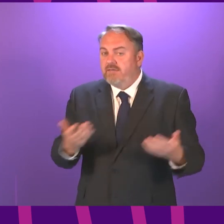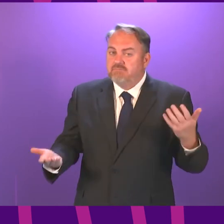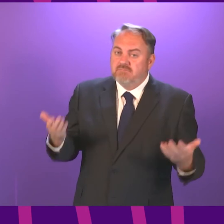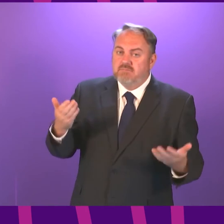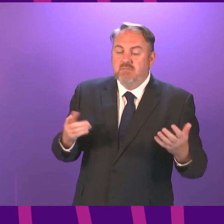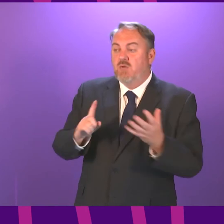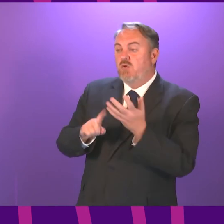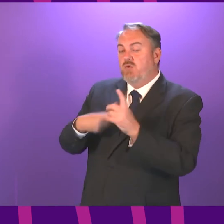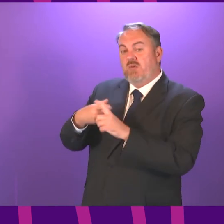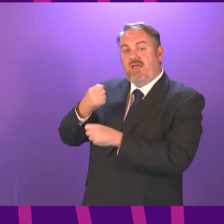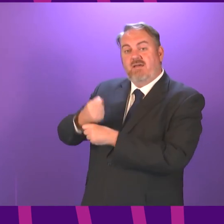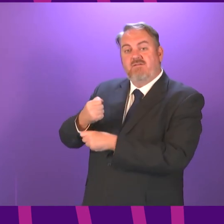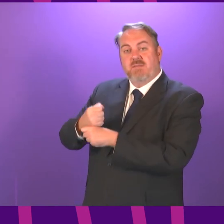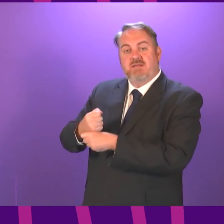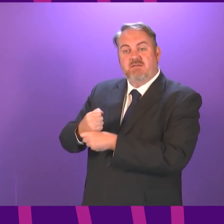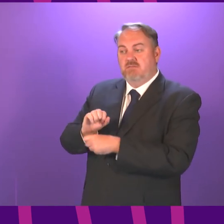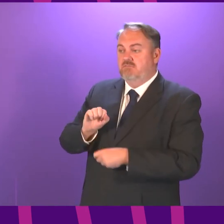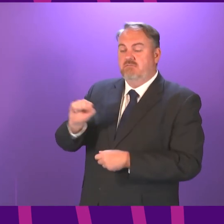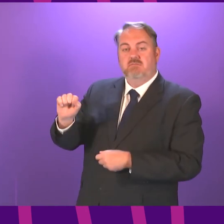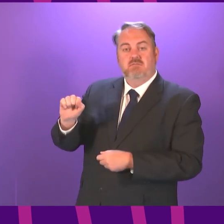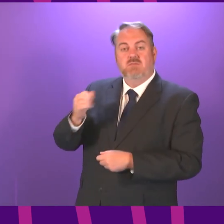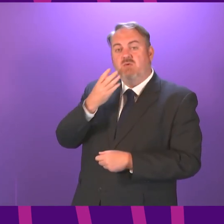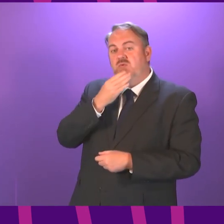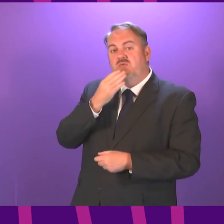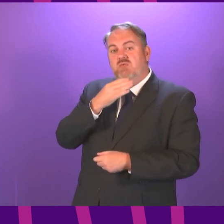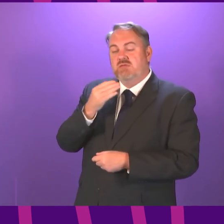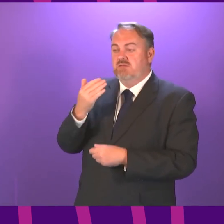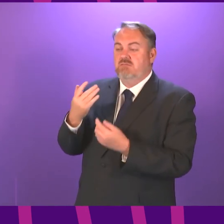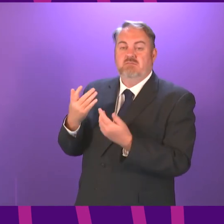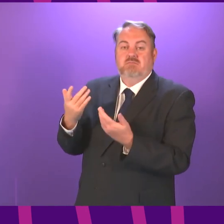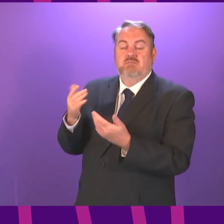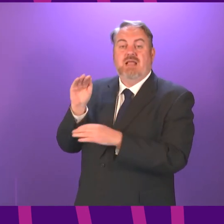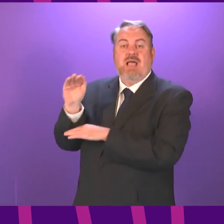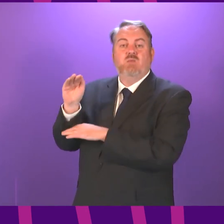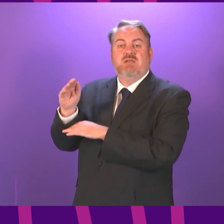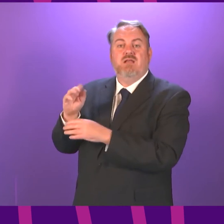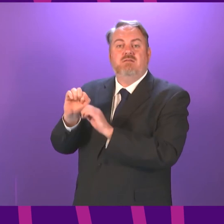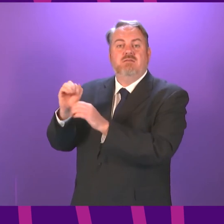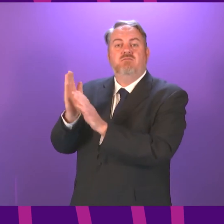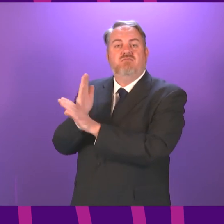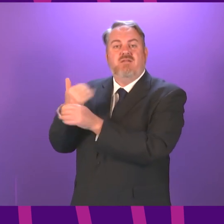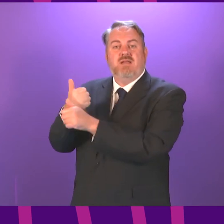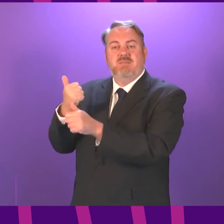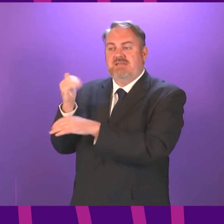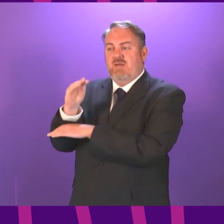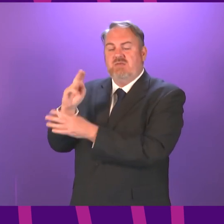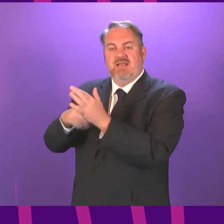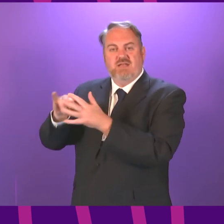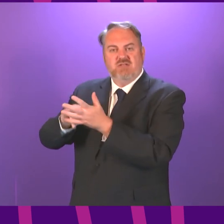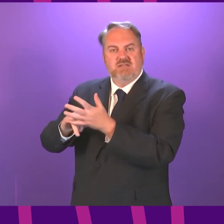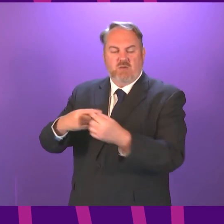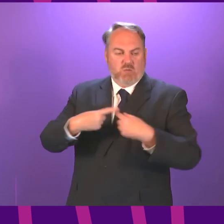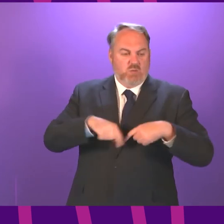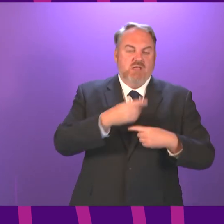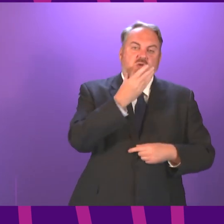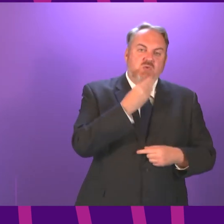entirely up to them choose to outsource more outside of the NHS than we decide to do in Scotland we keep these things under